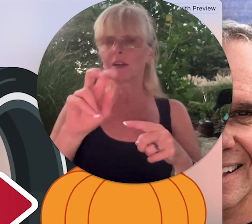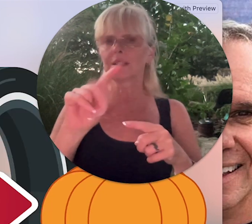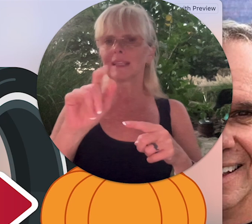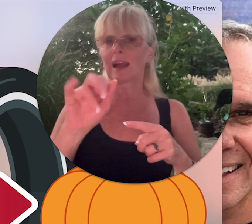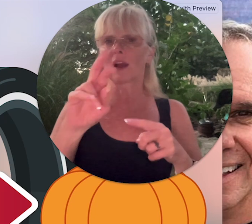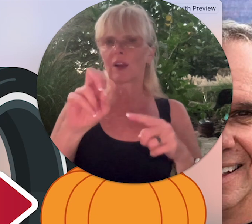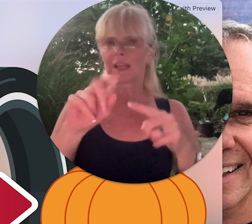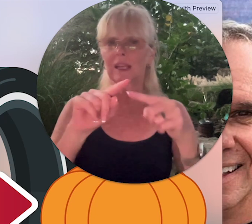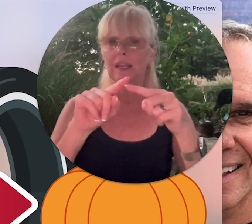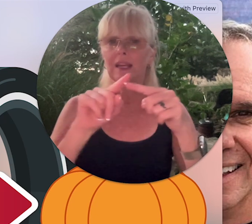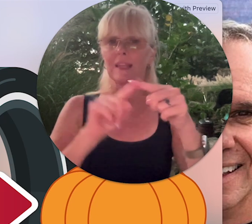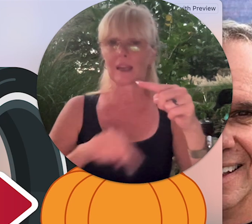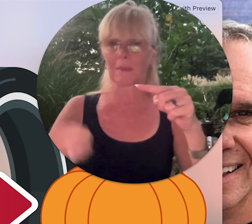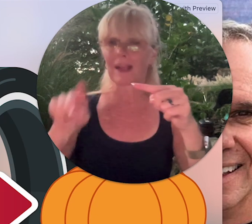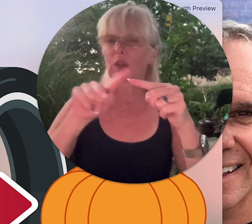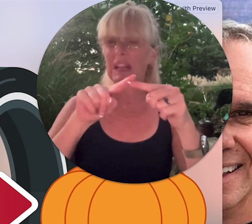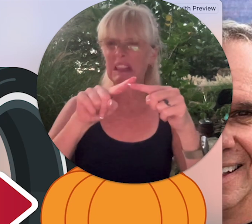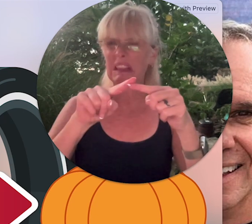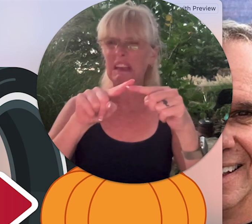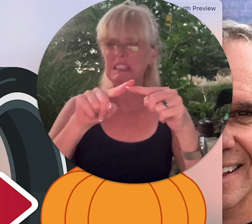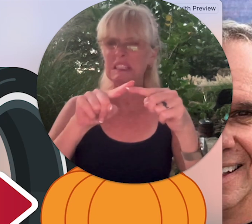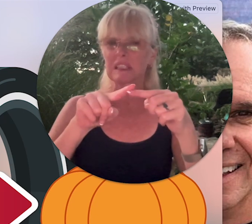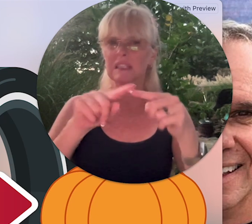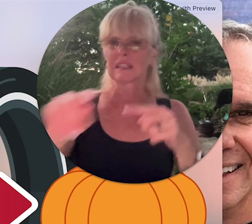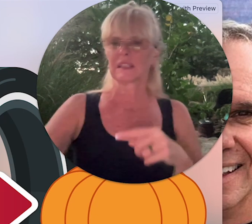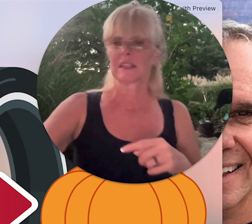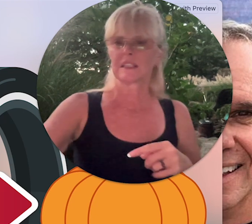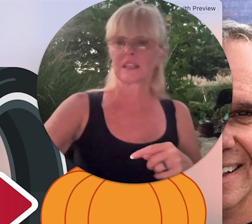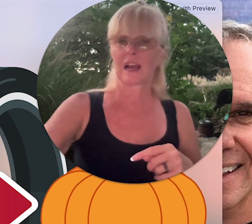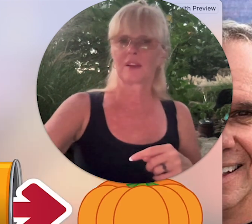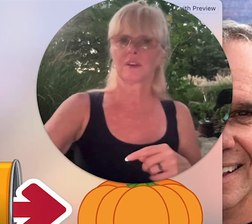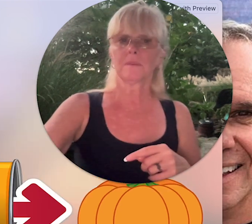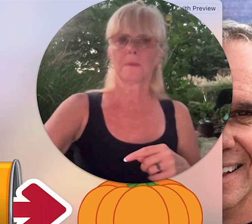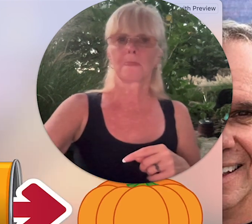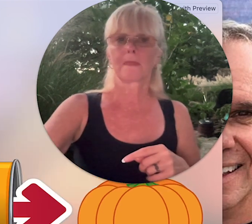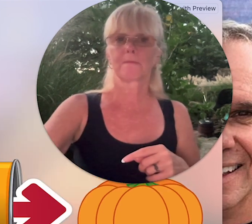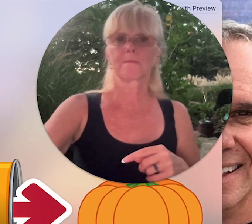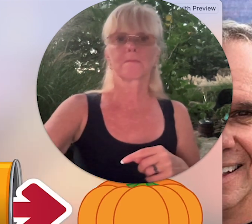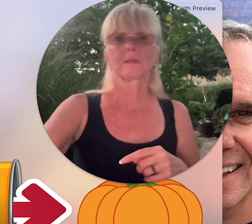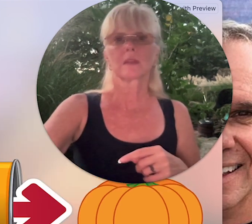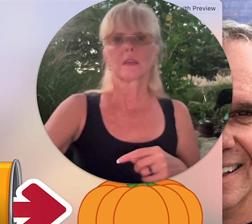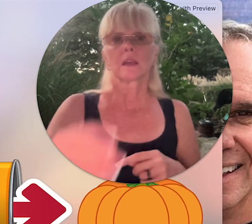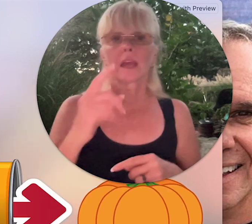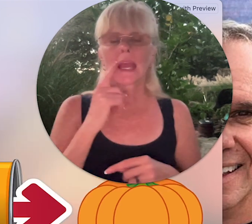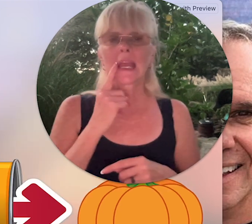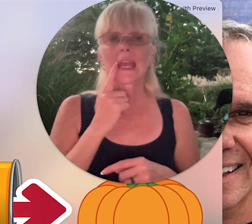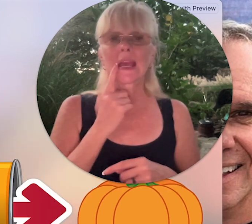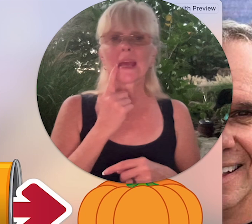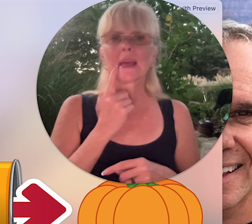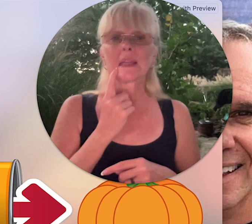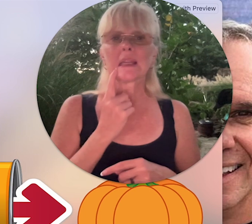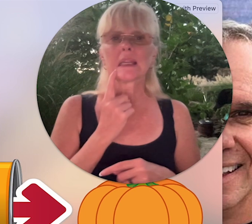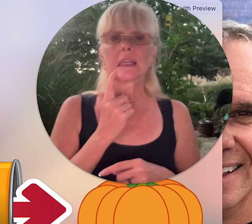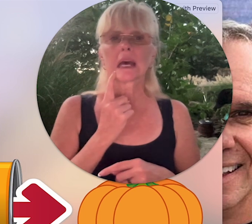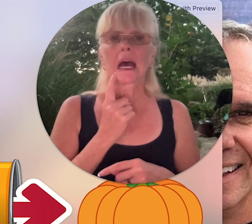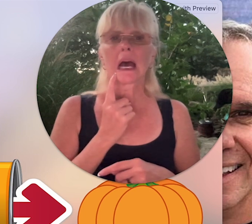Tire and then I might go like this tire and I